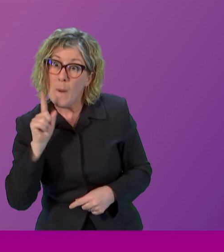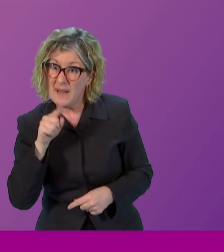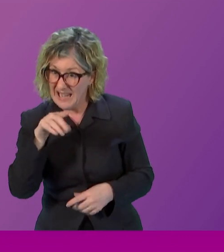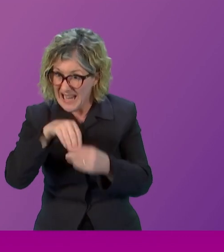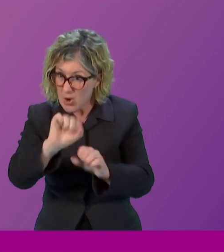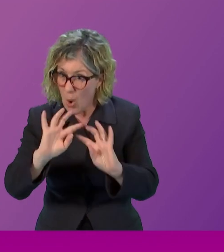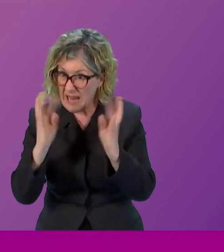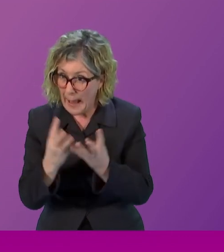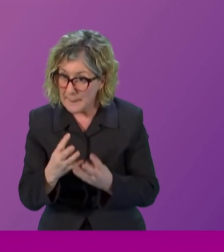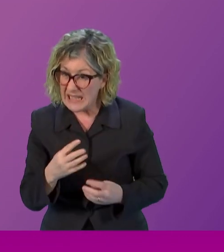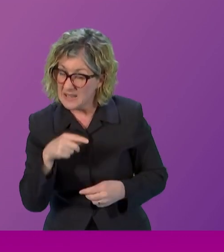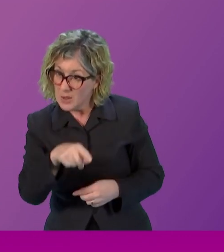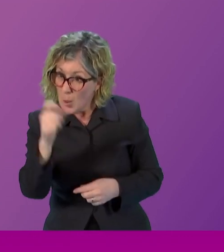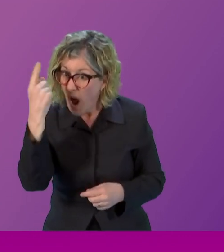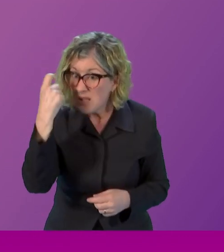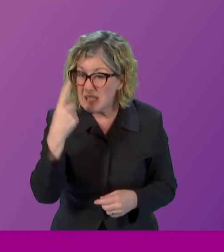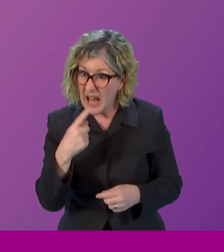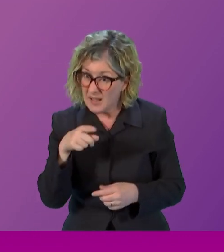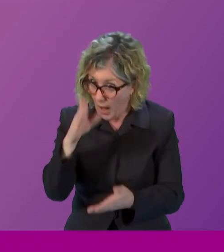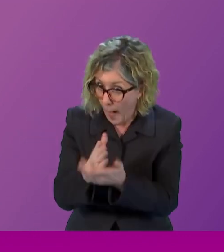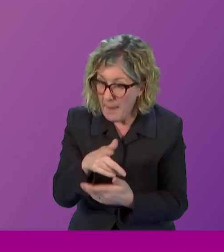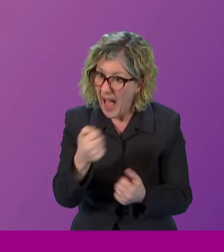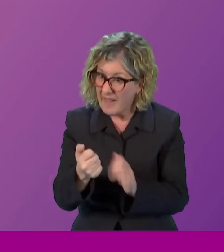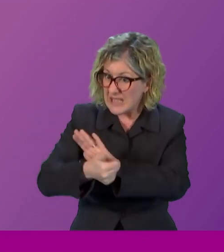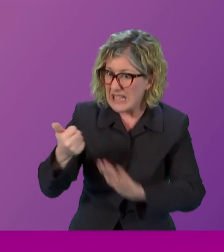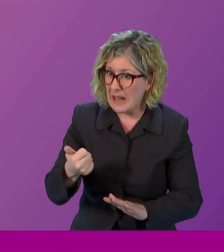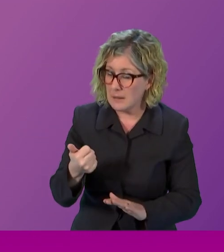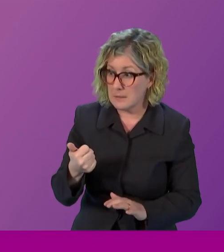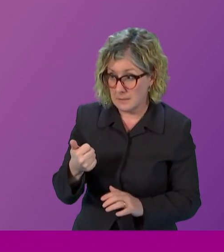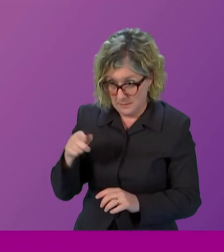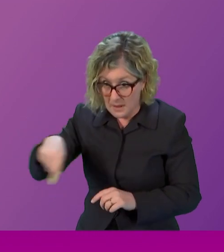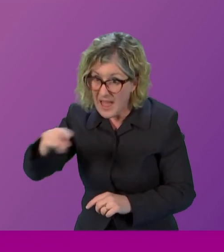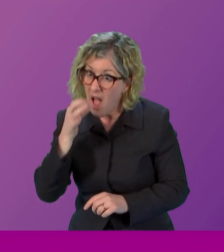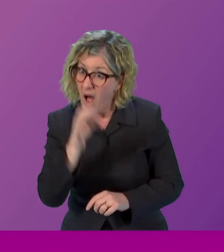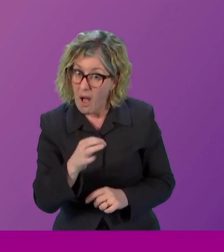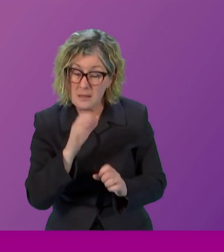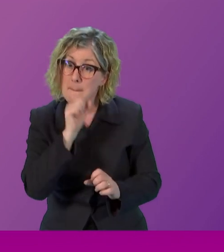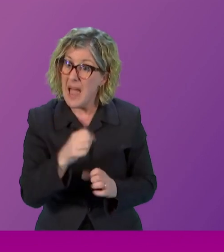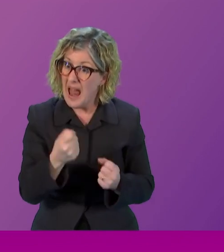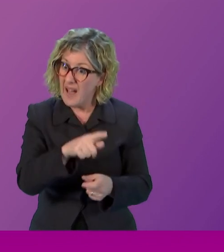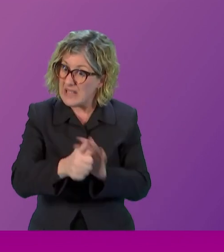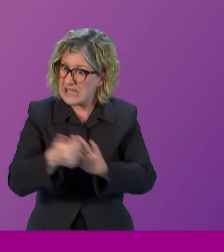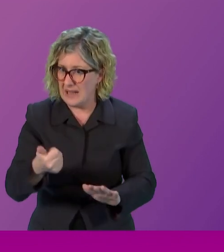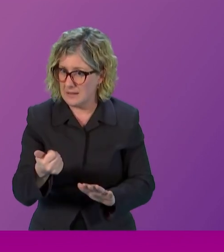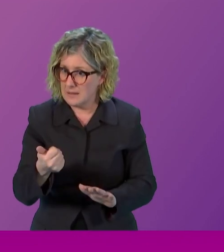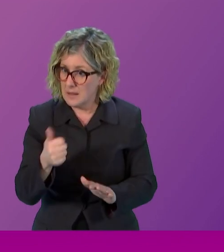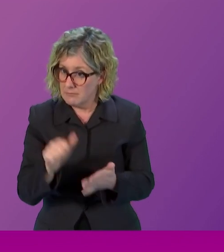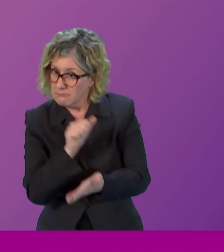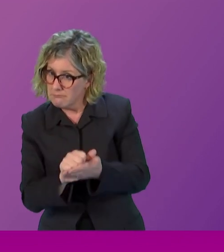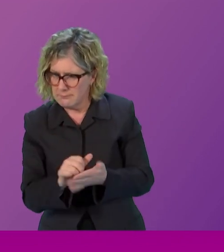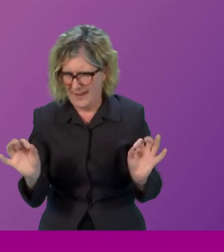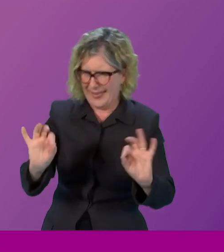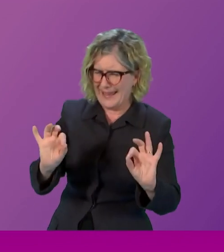I didn't get a single email asking me how I knew all the men were there on merit so I will